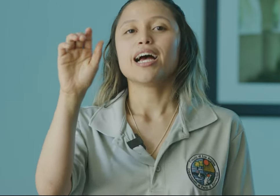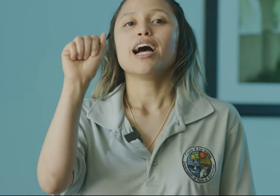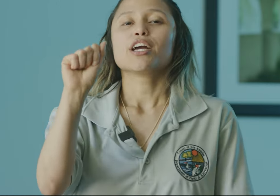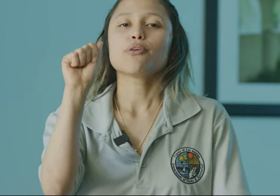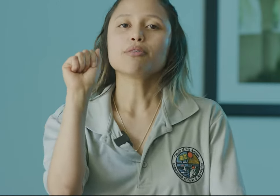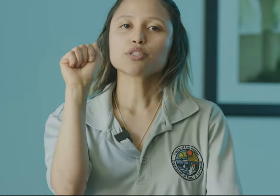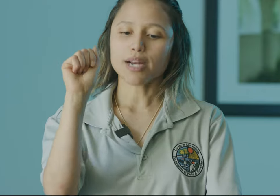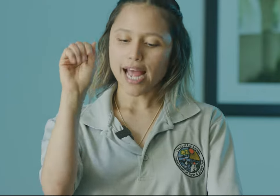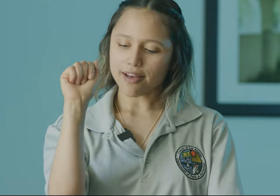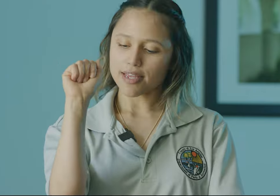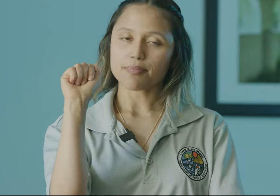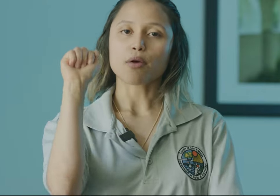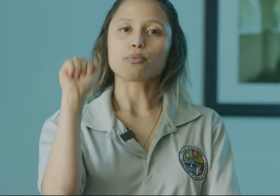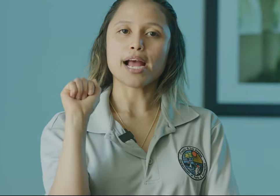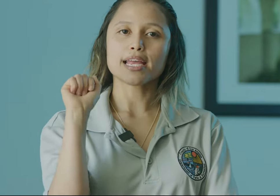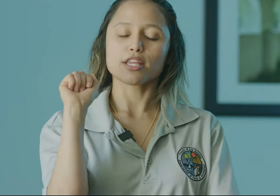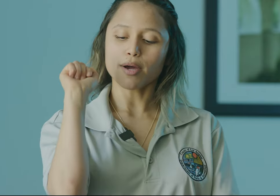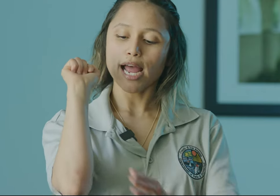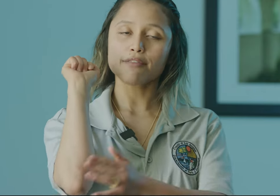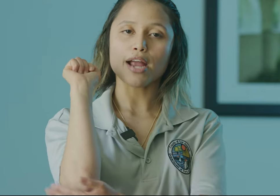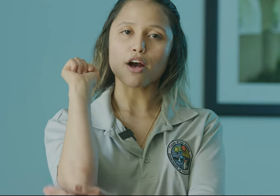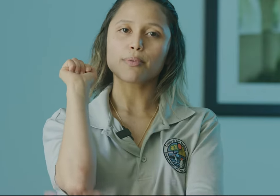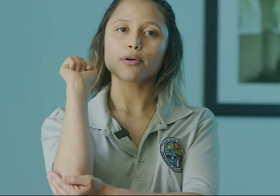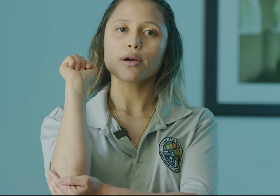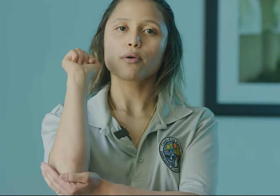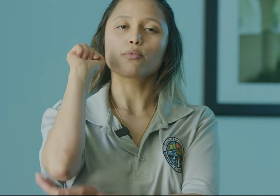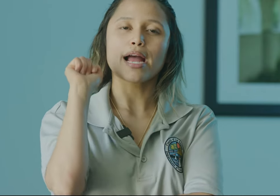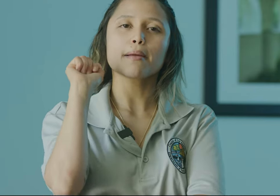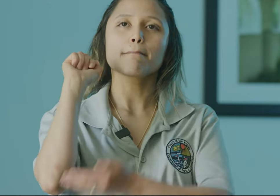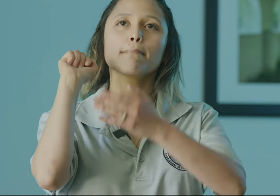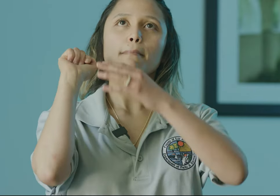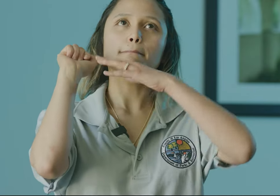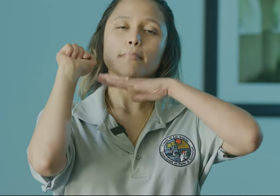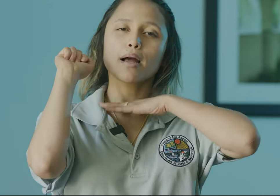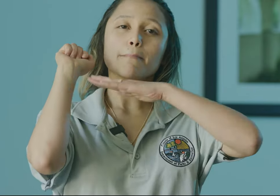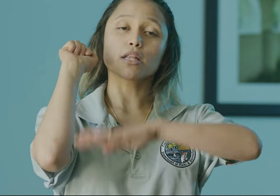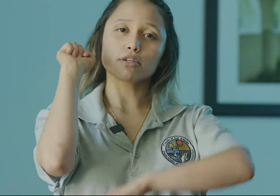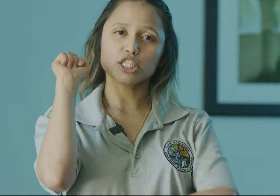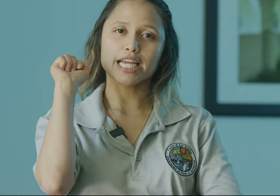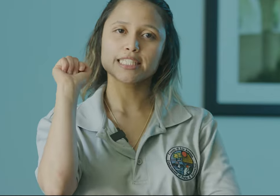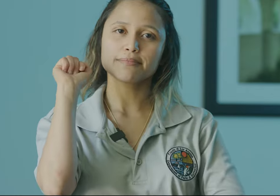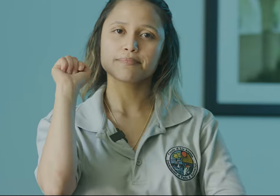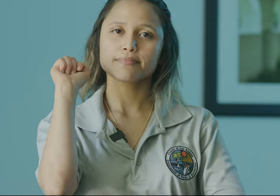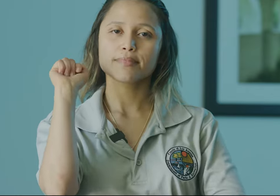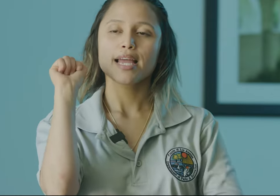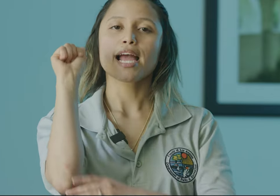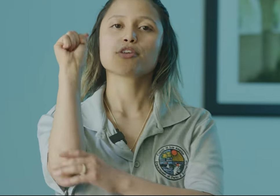You always want to have it right, you want to have your elbow right below your chest and you